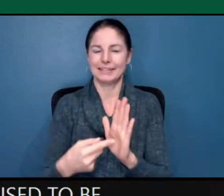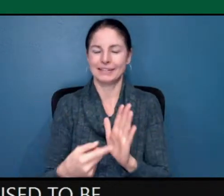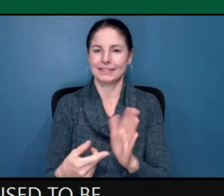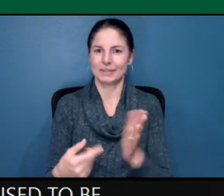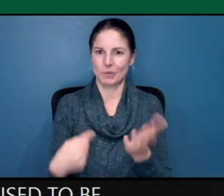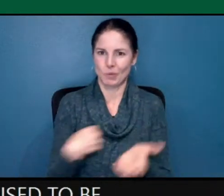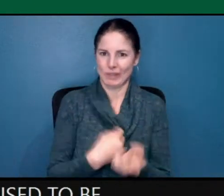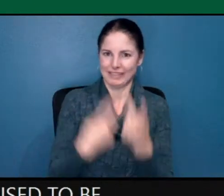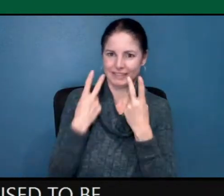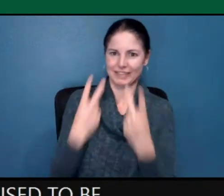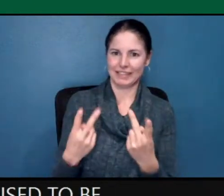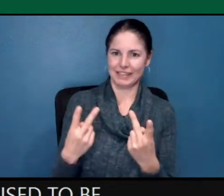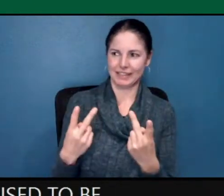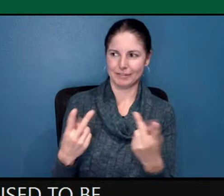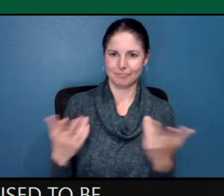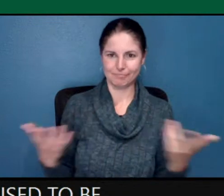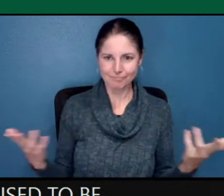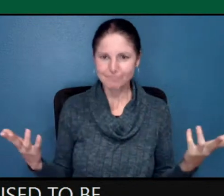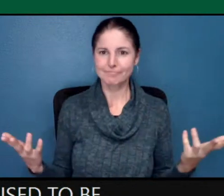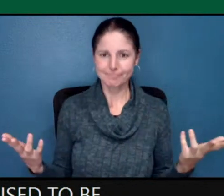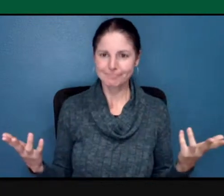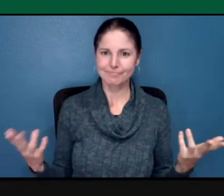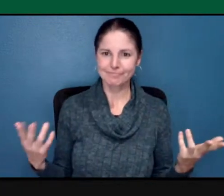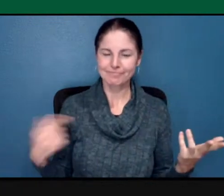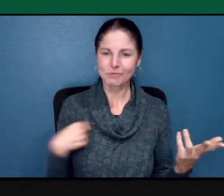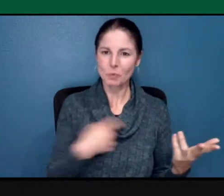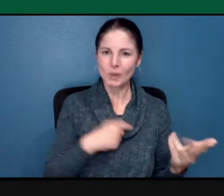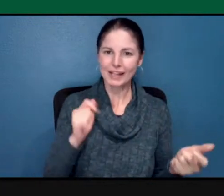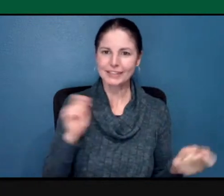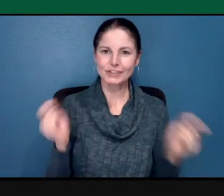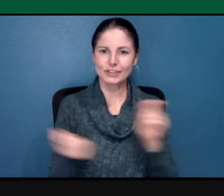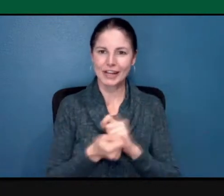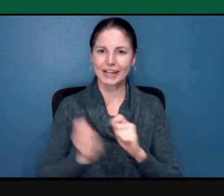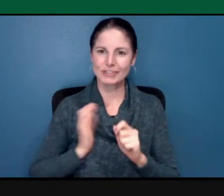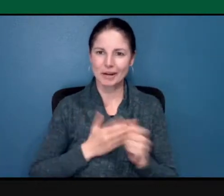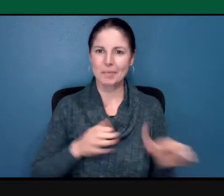do have the ability to change our behavior.-hmm.